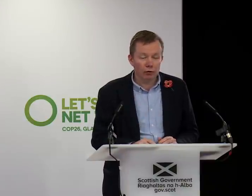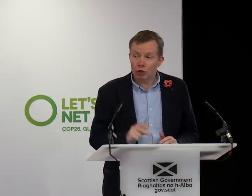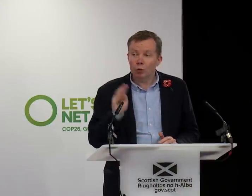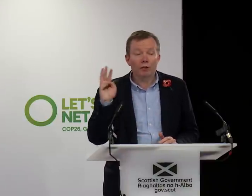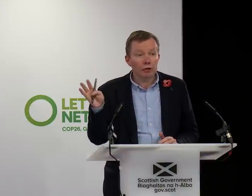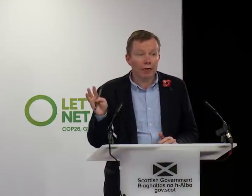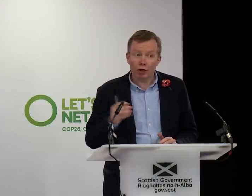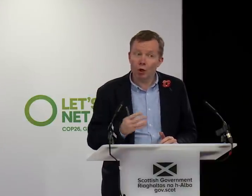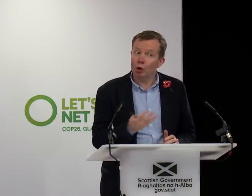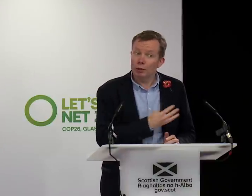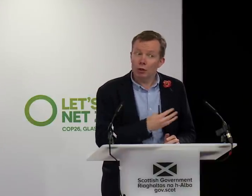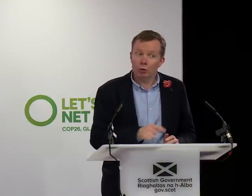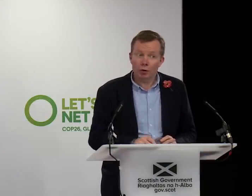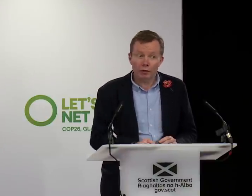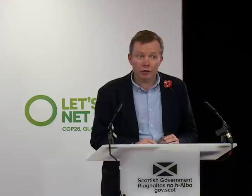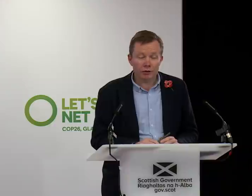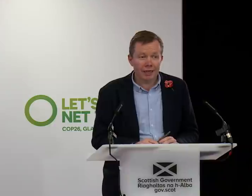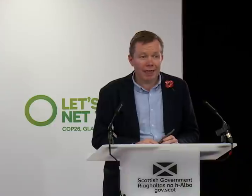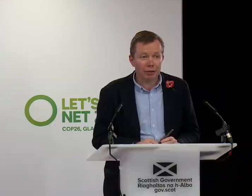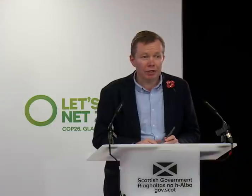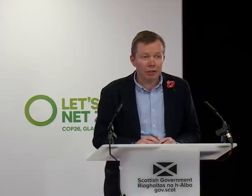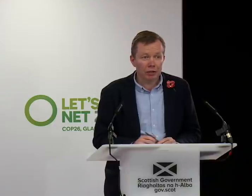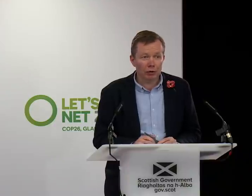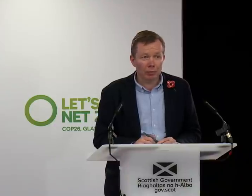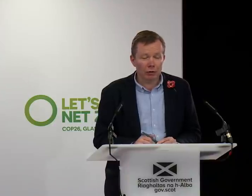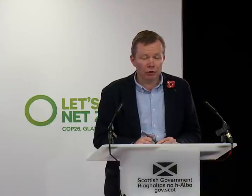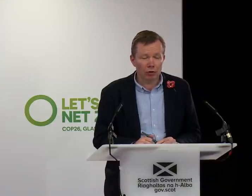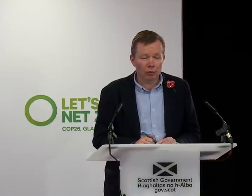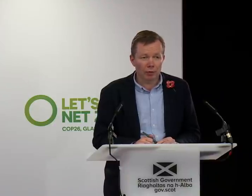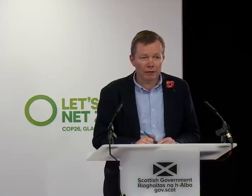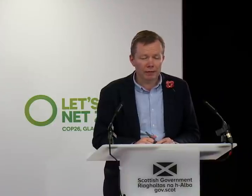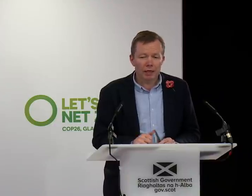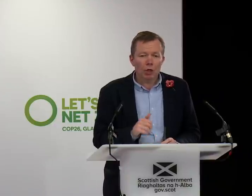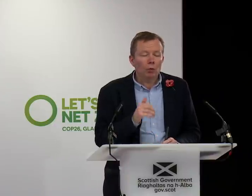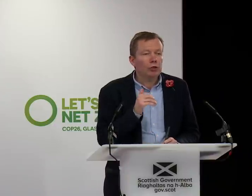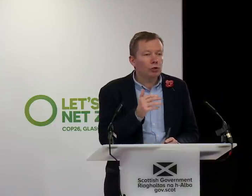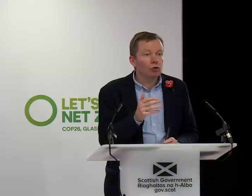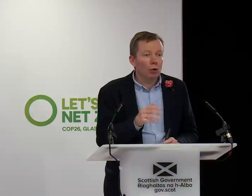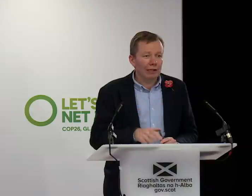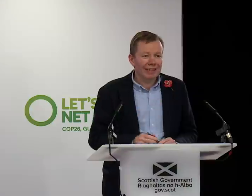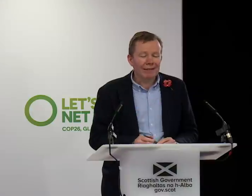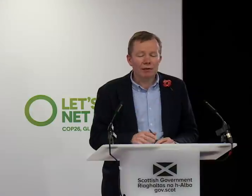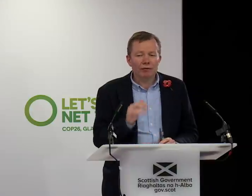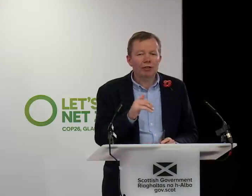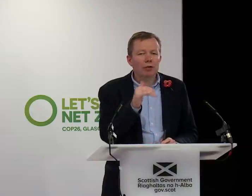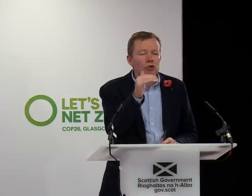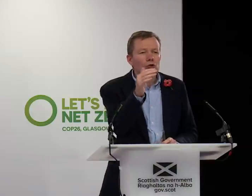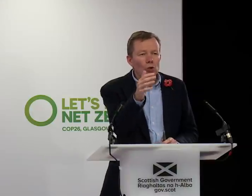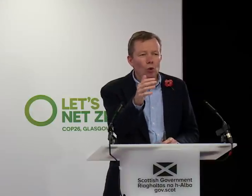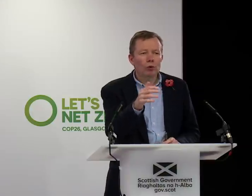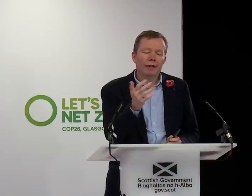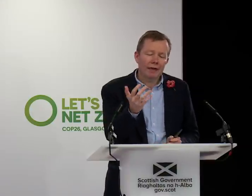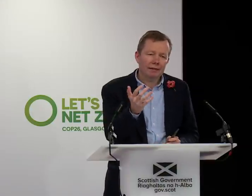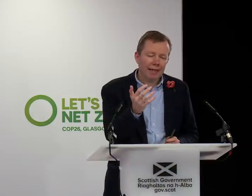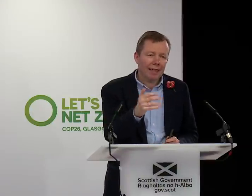the hygiene rules, whether you're at COP or whether you're in Aberdeen going about your normal business. We do do modelling. The further out you